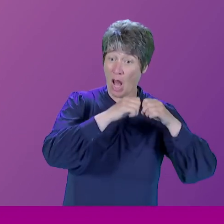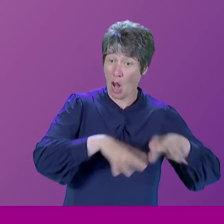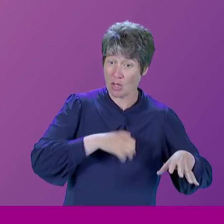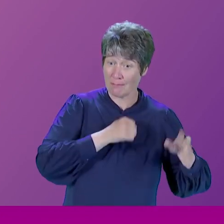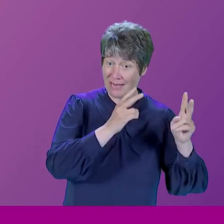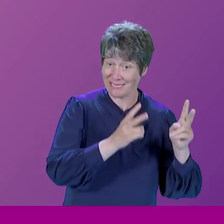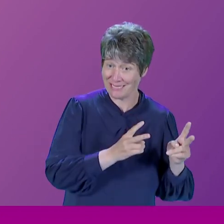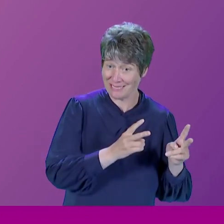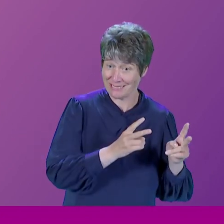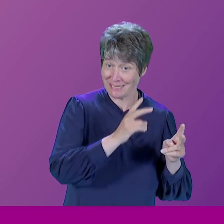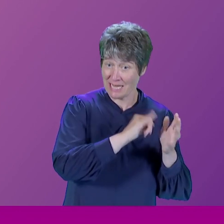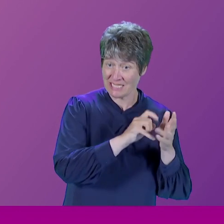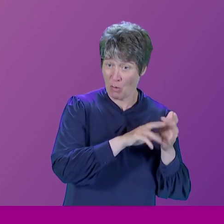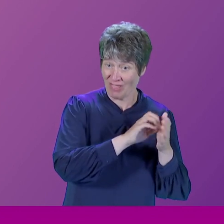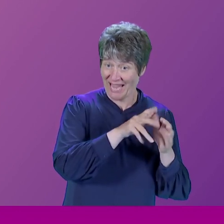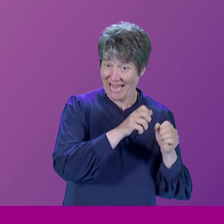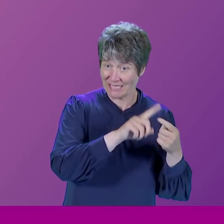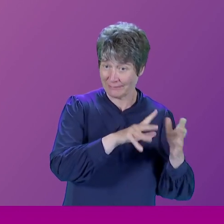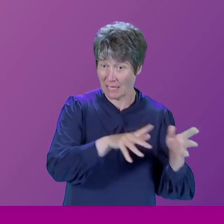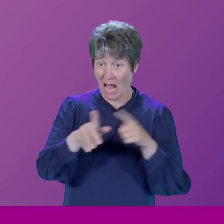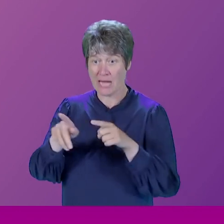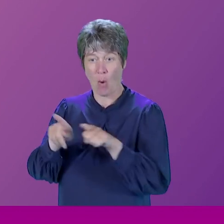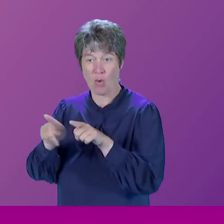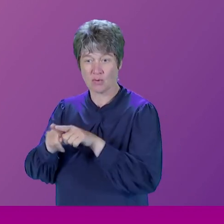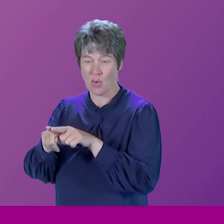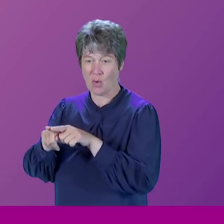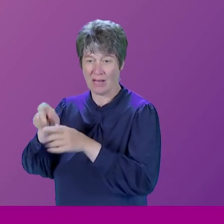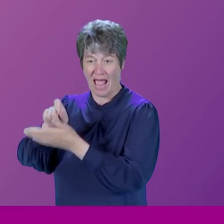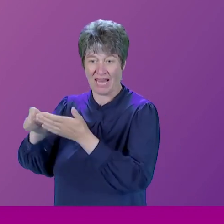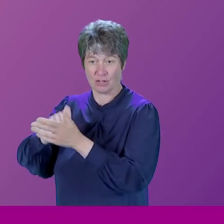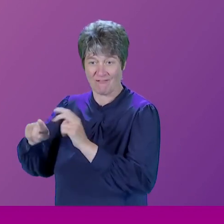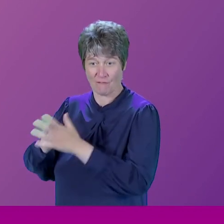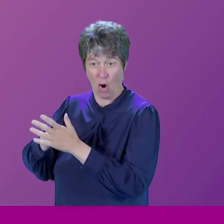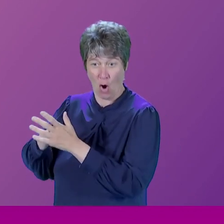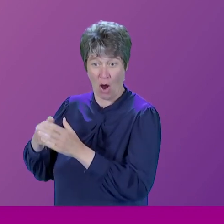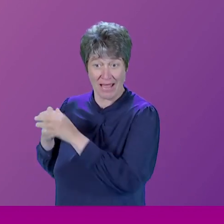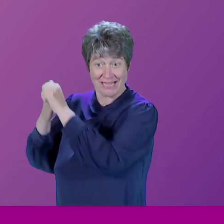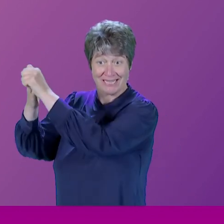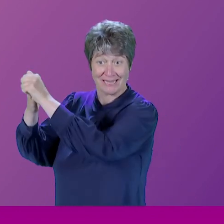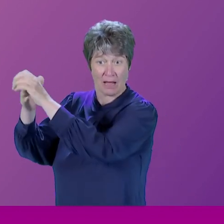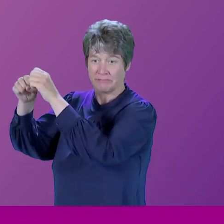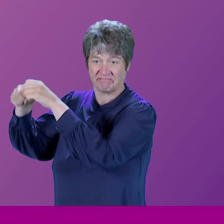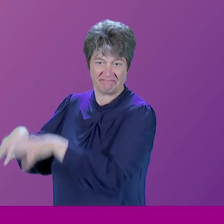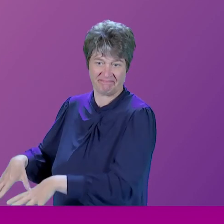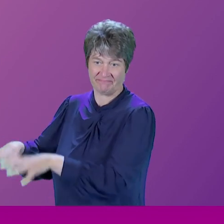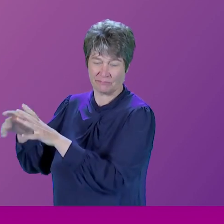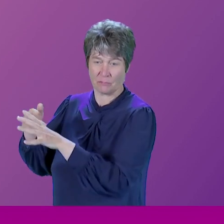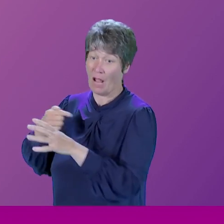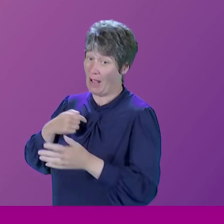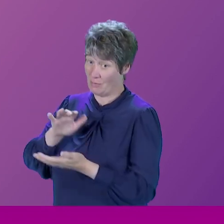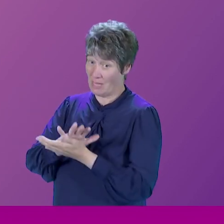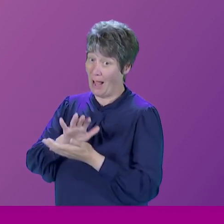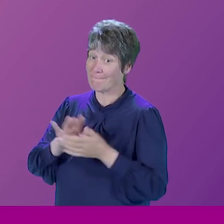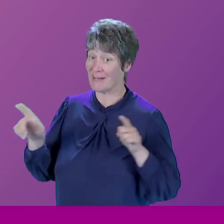2001. How can this possibly be the case? Because in 1997 when I lost my seat, I knew that the